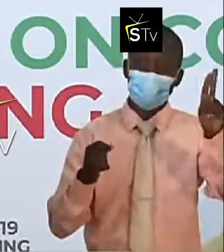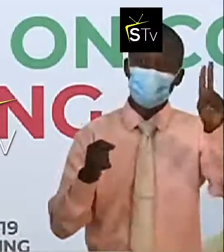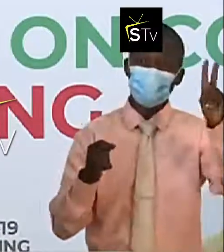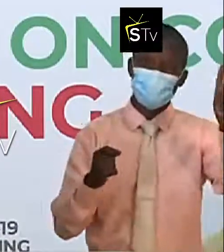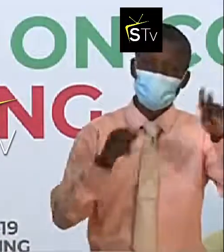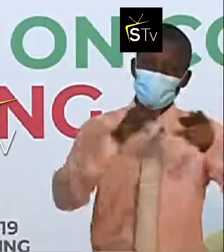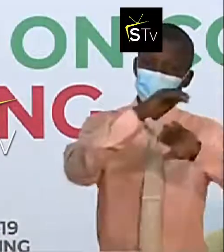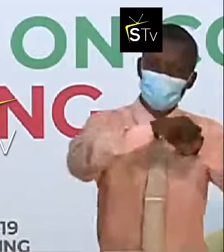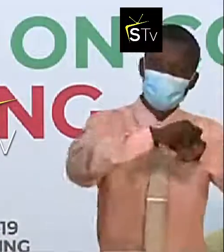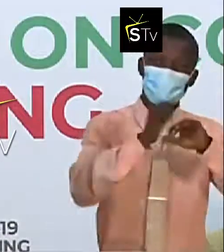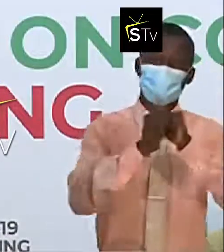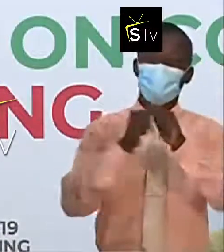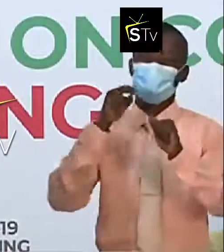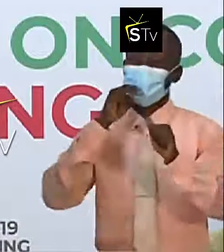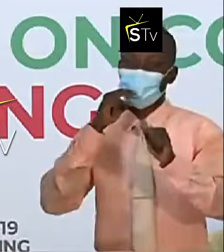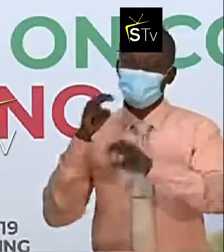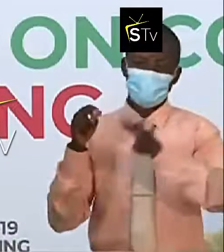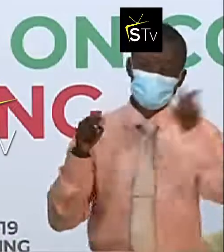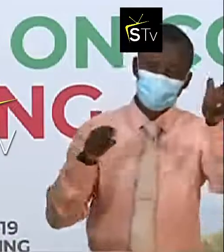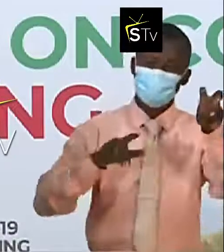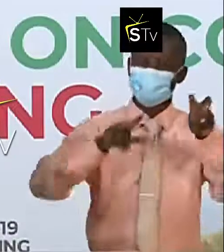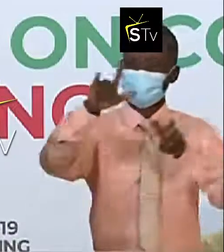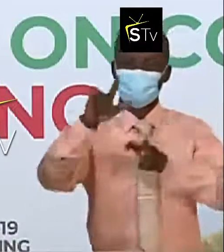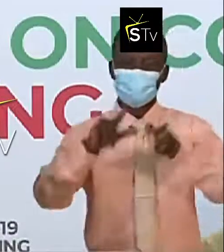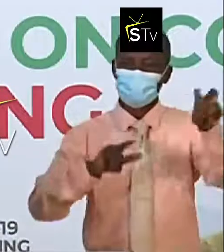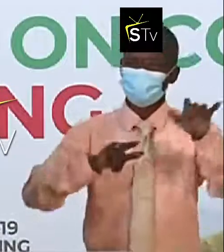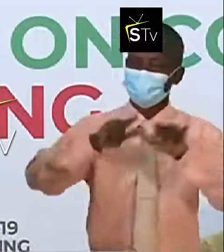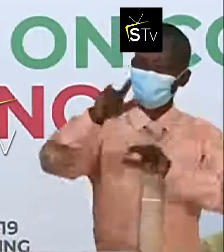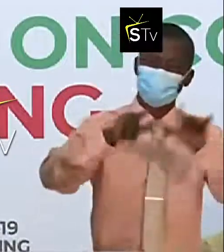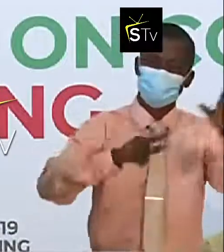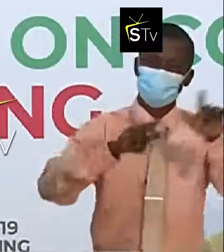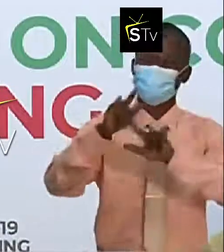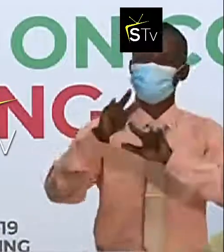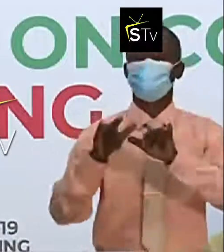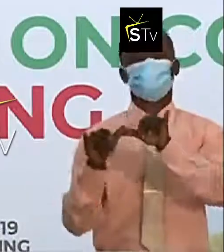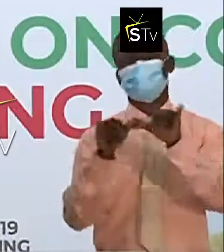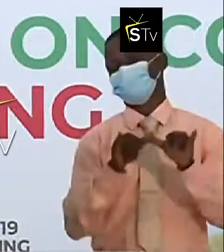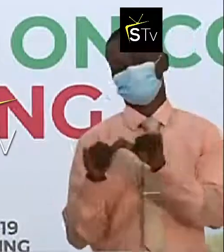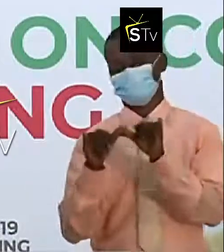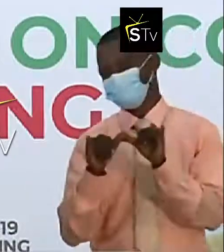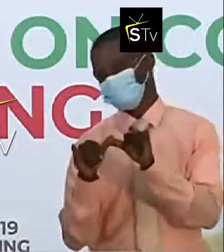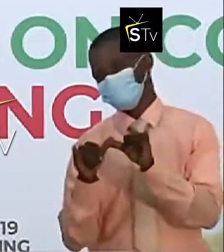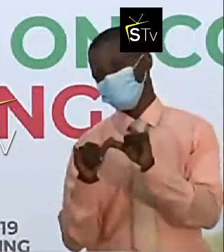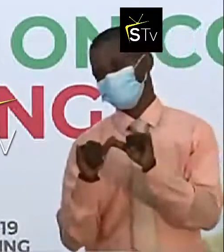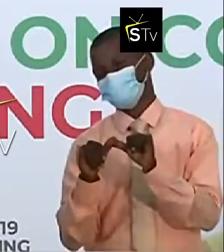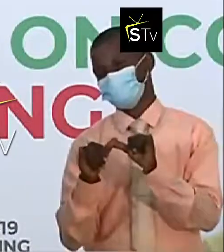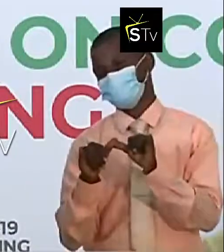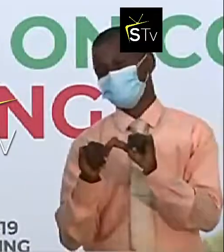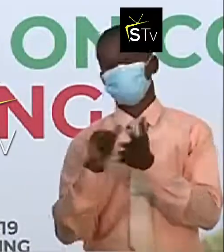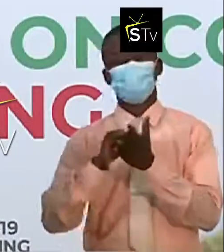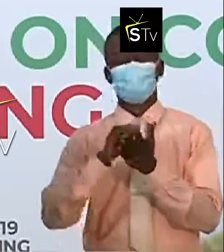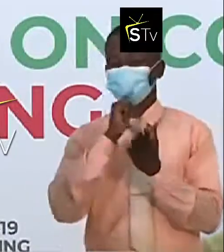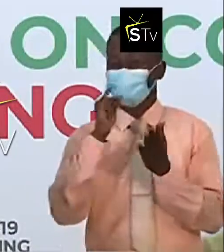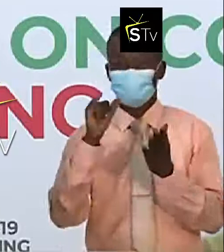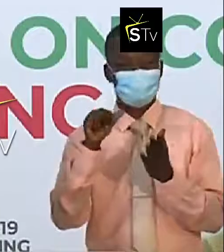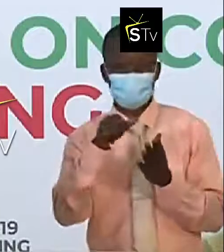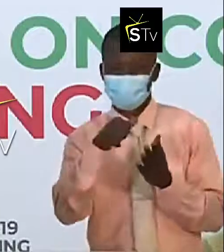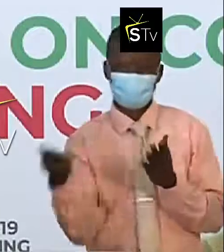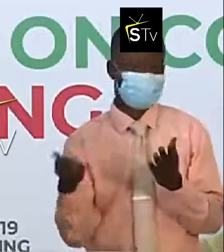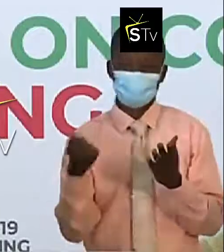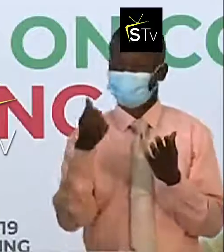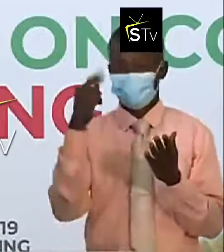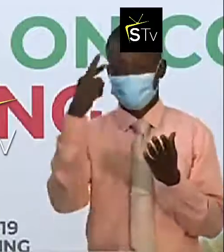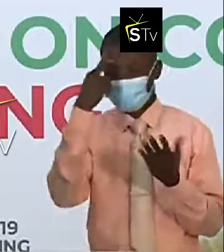We've also seen increased transmission in Nigeria. It's likely that it is one of the reasons. Definitely not the other reason because of